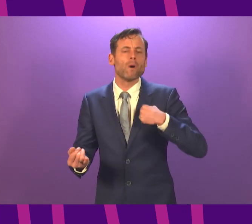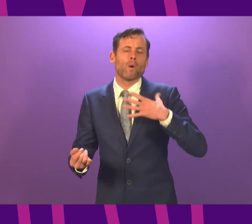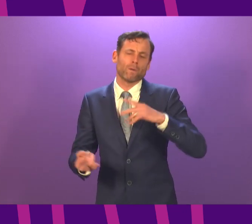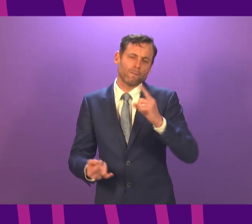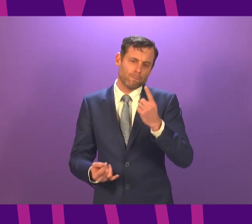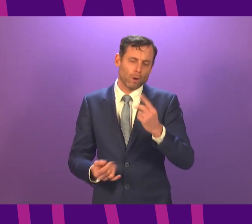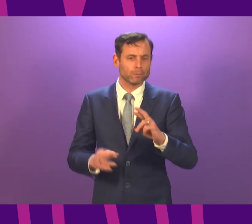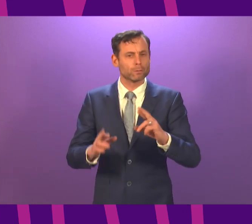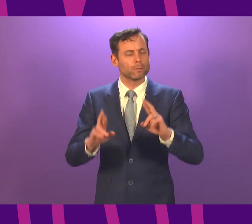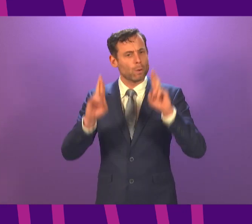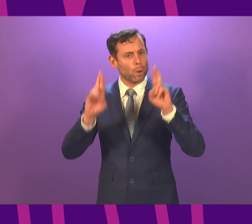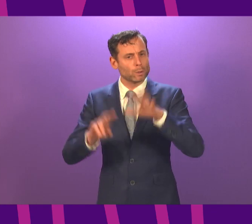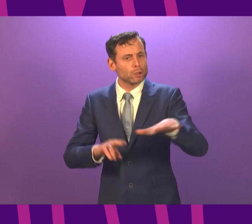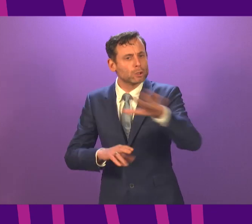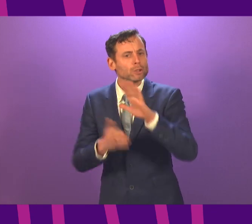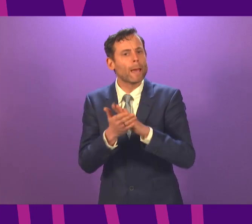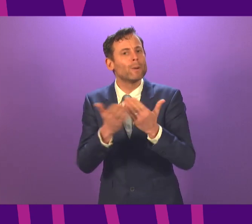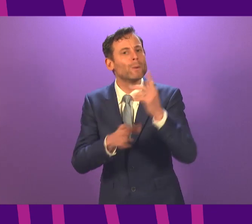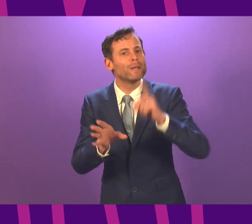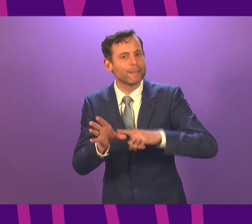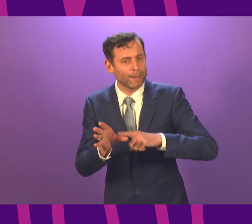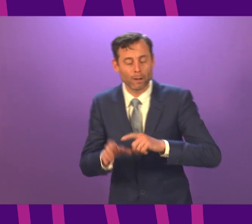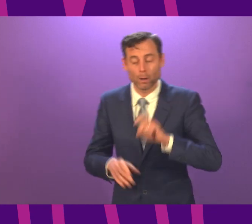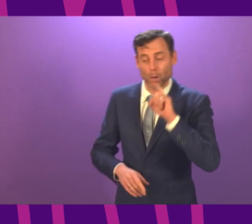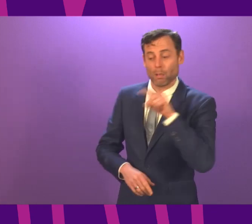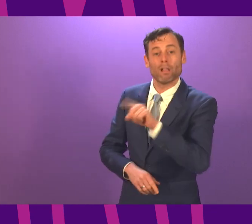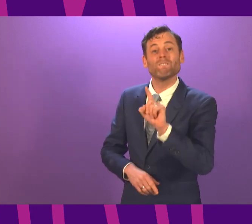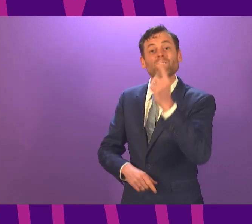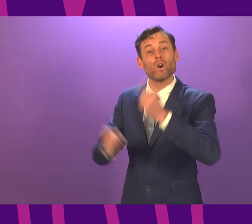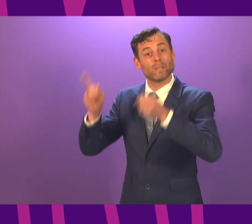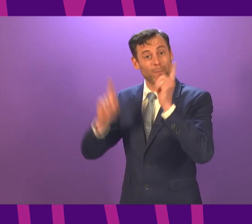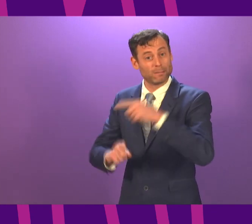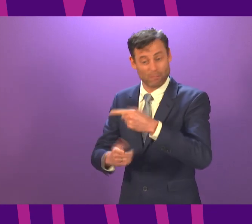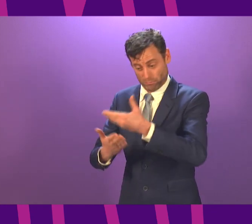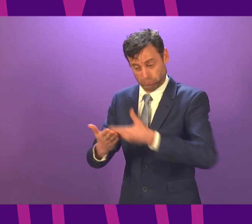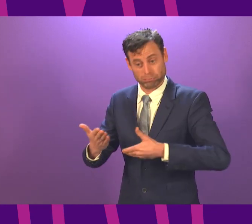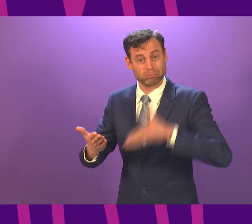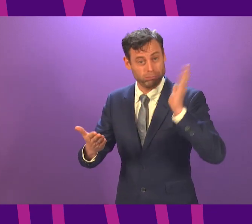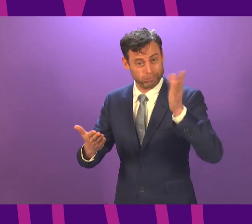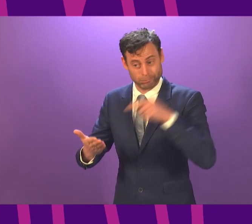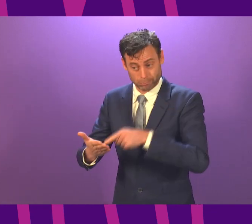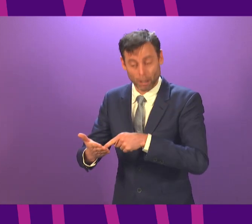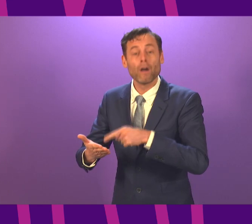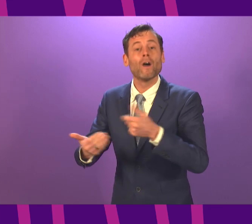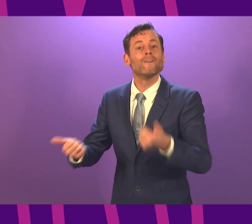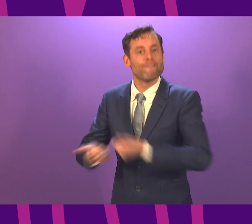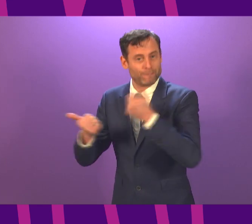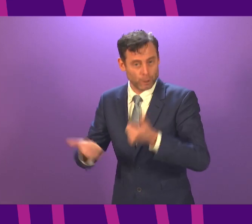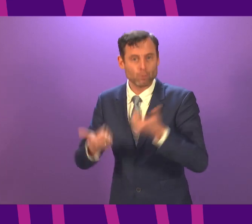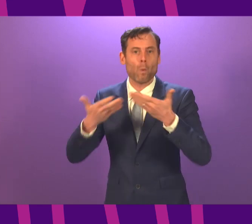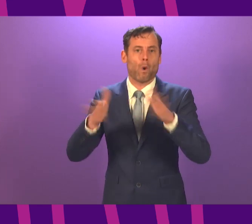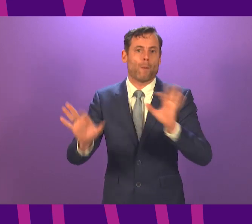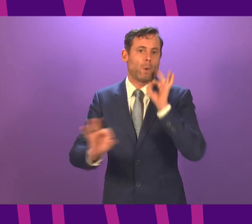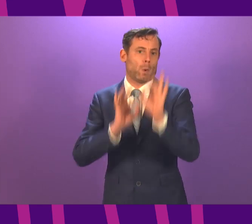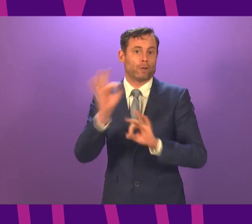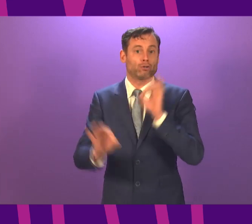very happy new year. We are going to hear a statement from the First Minister shortly. Following your statement, will take questions. I would